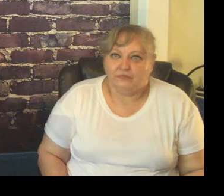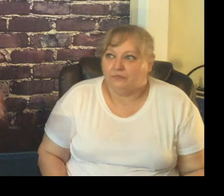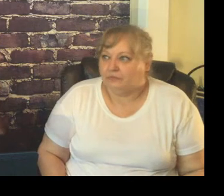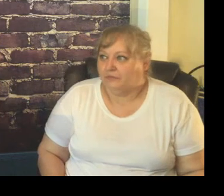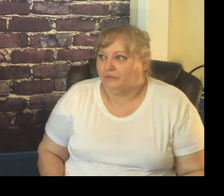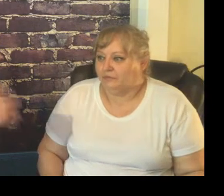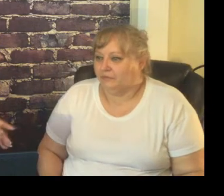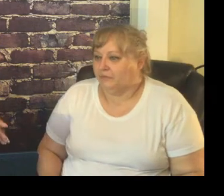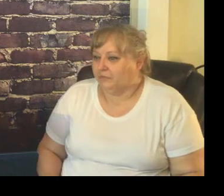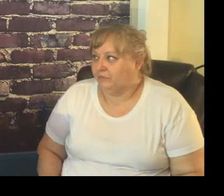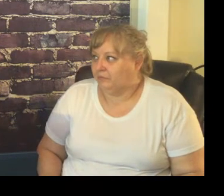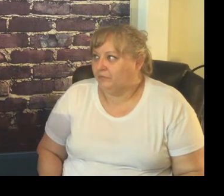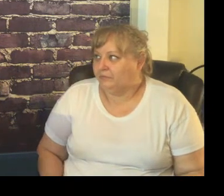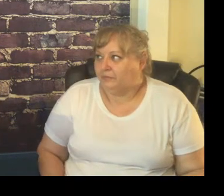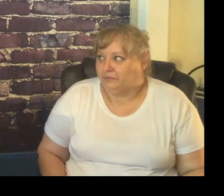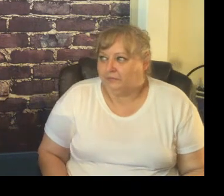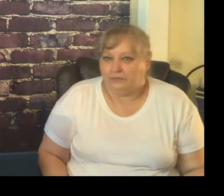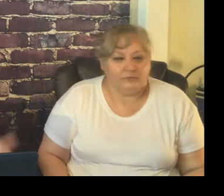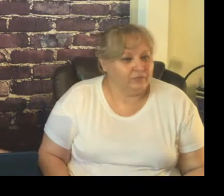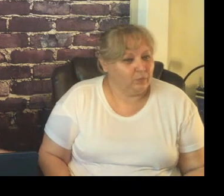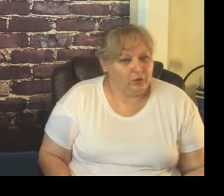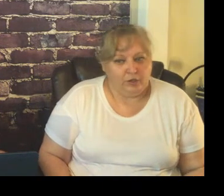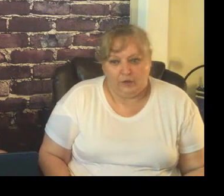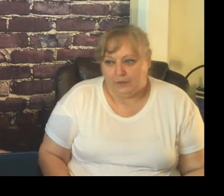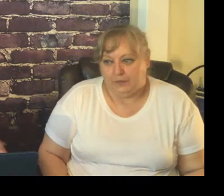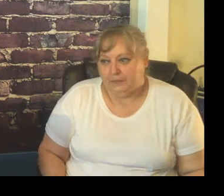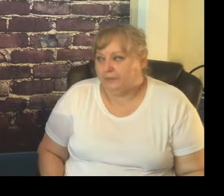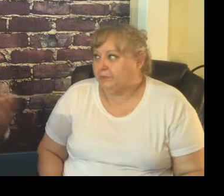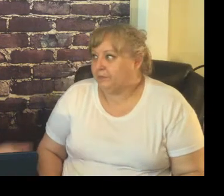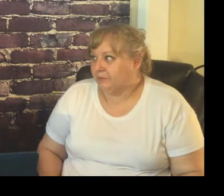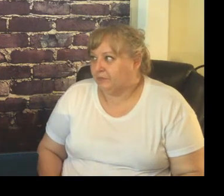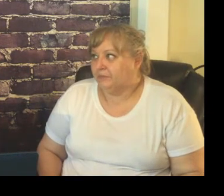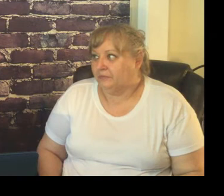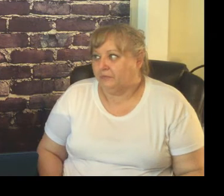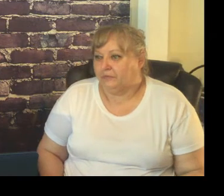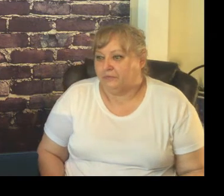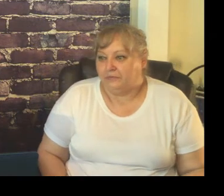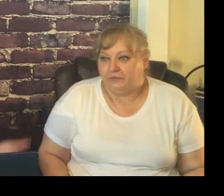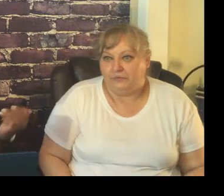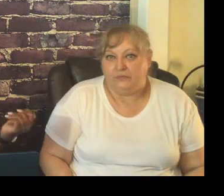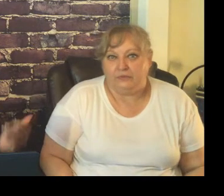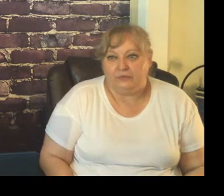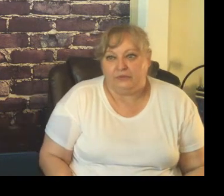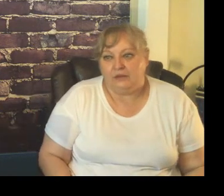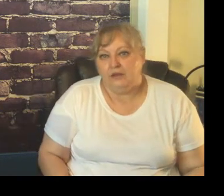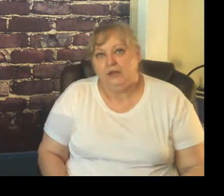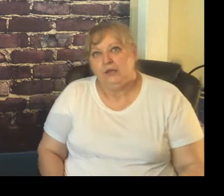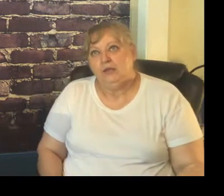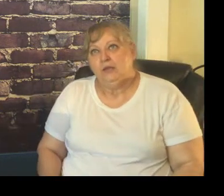person not to understand what classroom management is because there's too much information out there so you want to tell them about some different